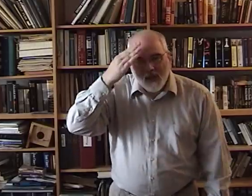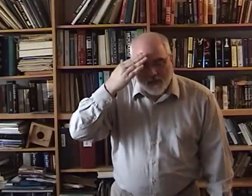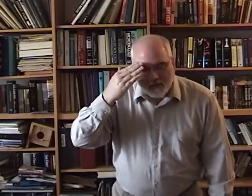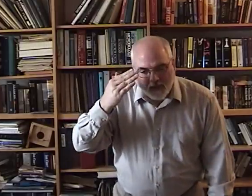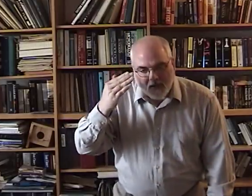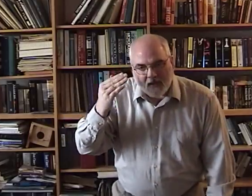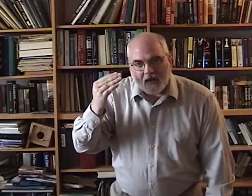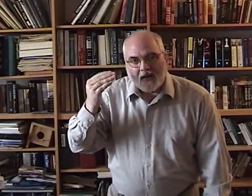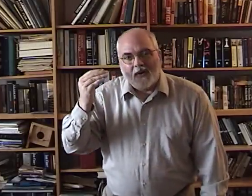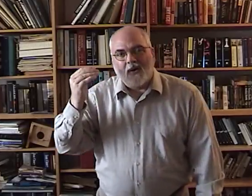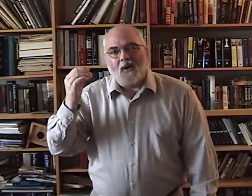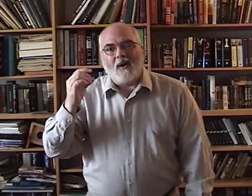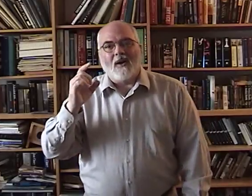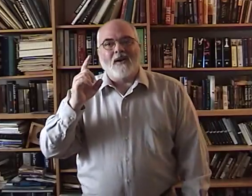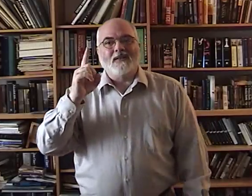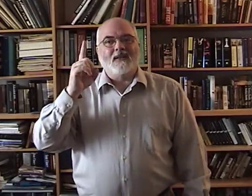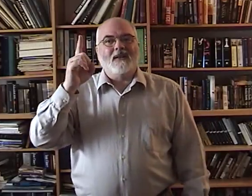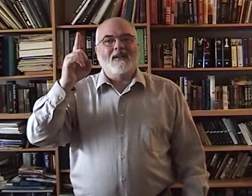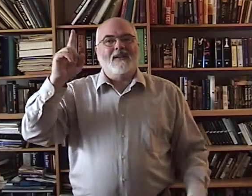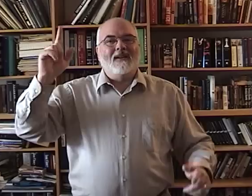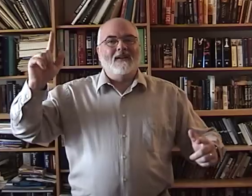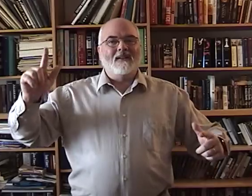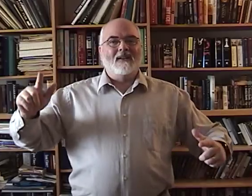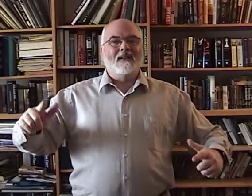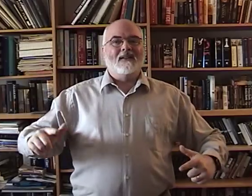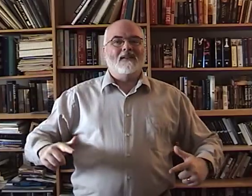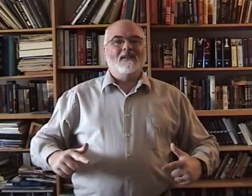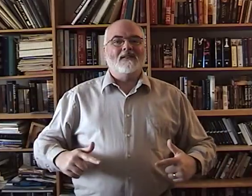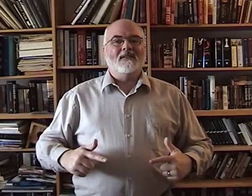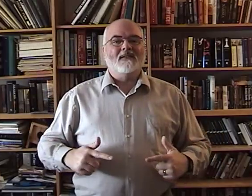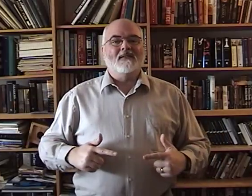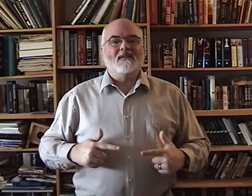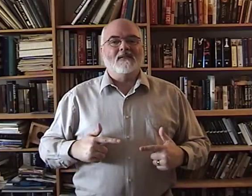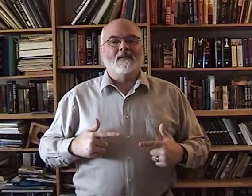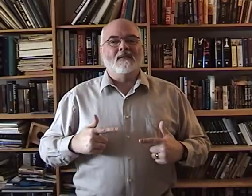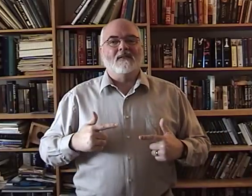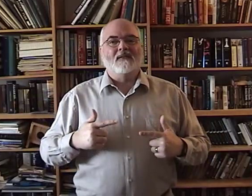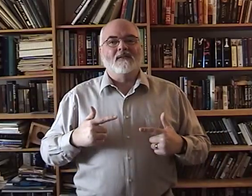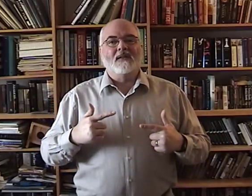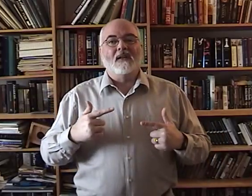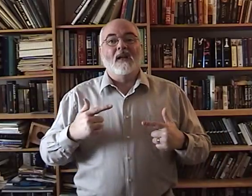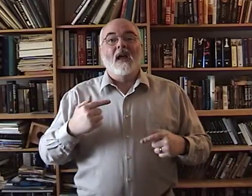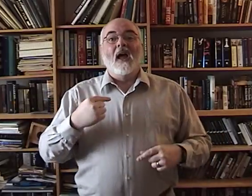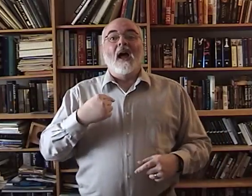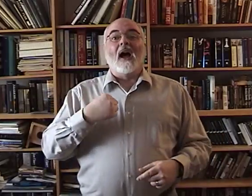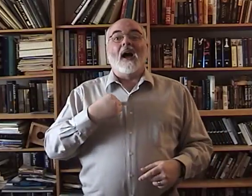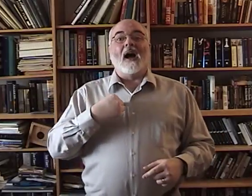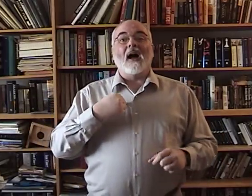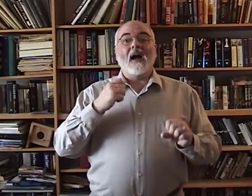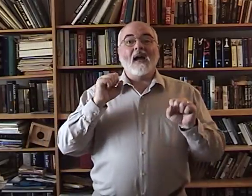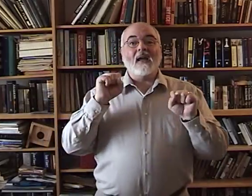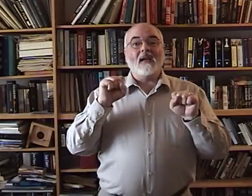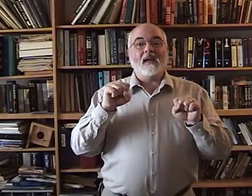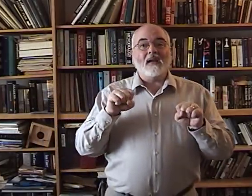because he lives because can